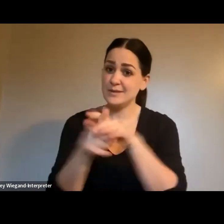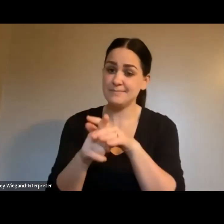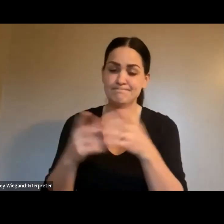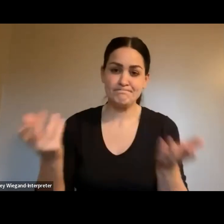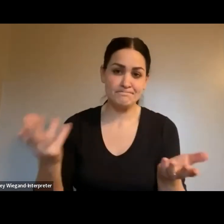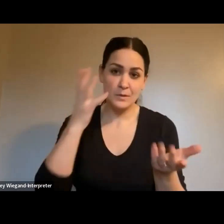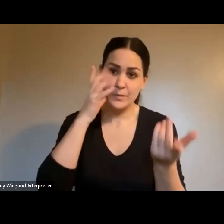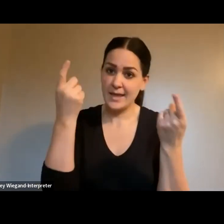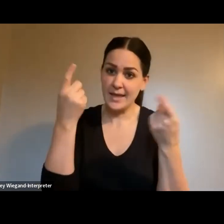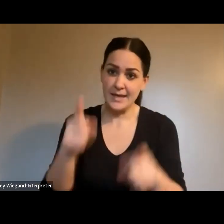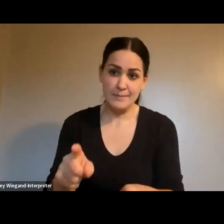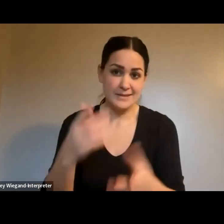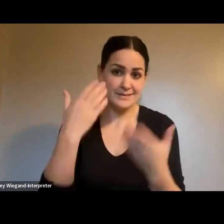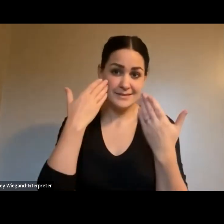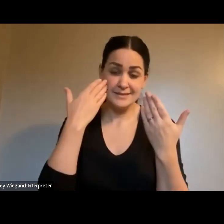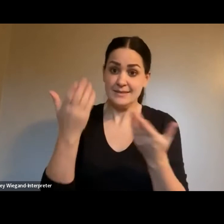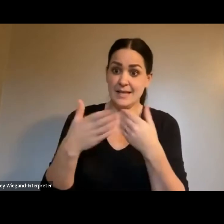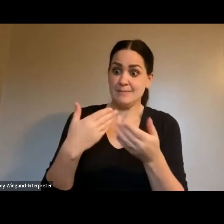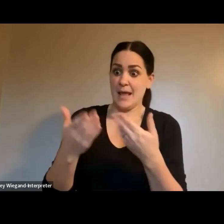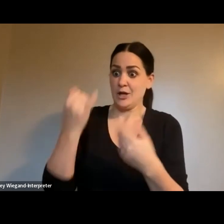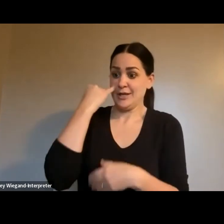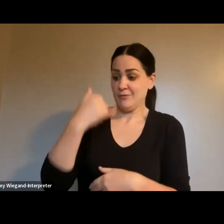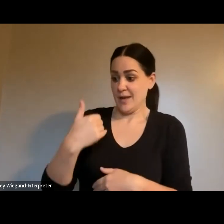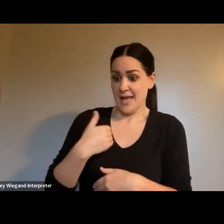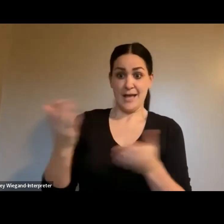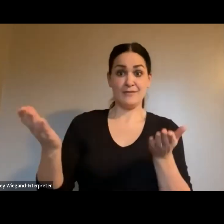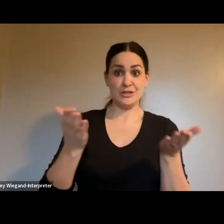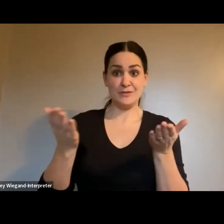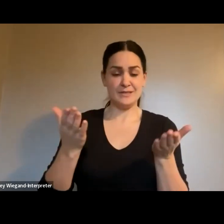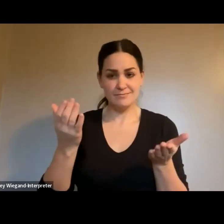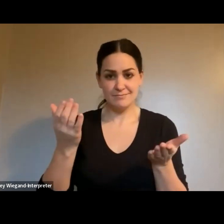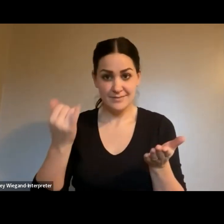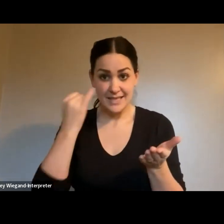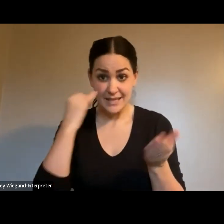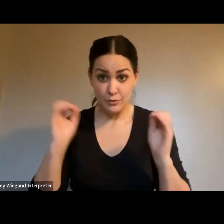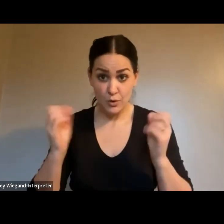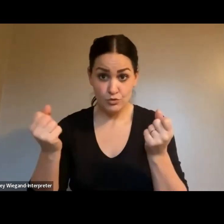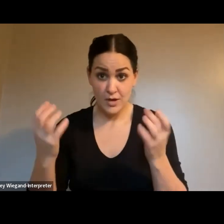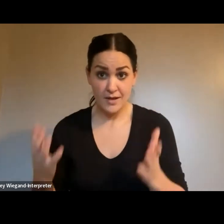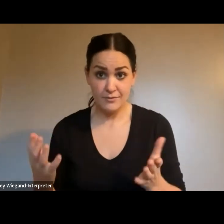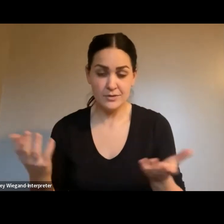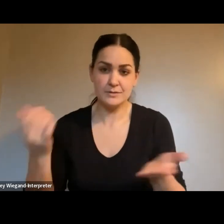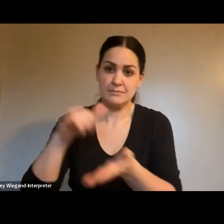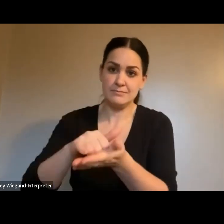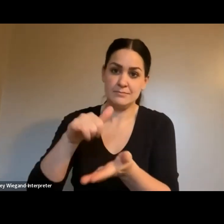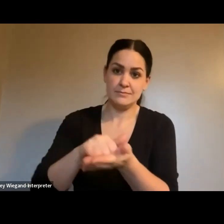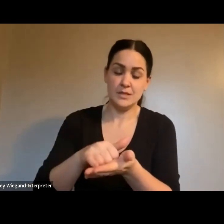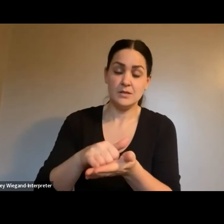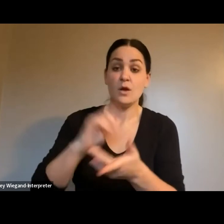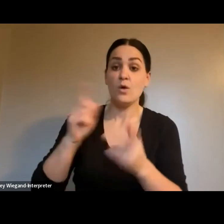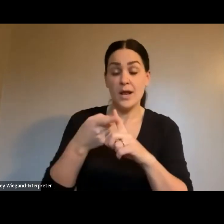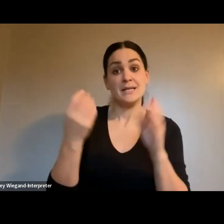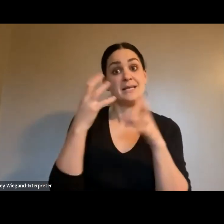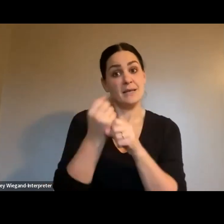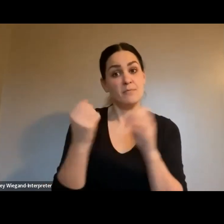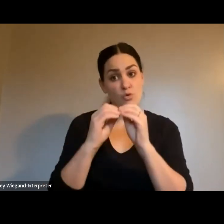no, it doesn't matter how much service we add if we don't have drivers is not going to happen. So really, our push is once we get more drivers, you'll see